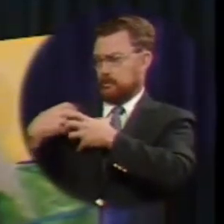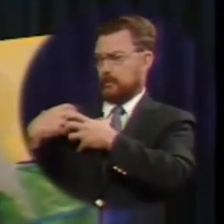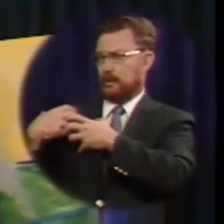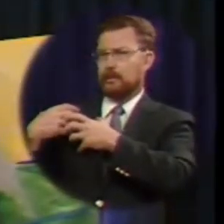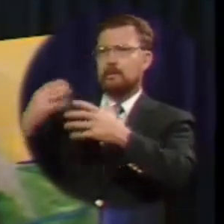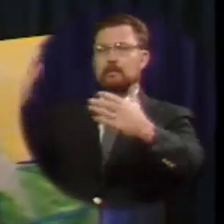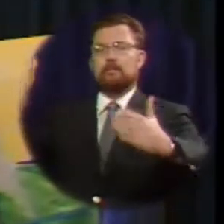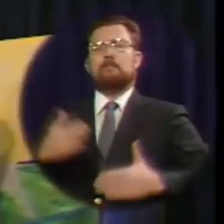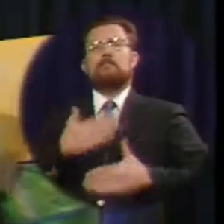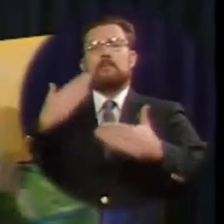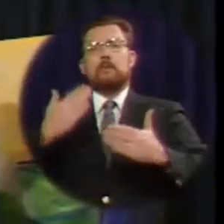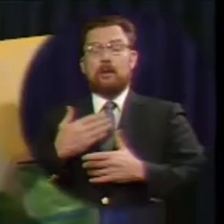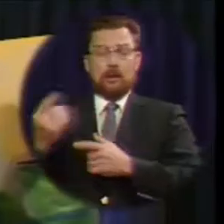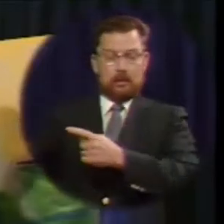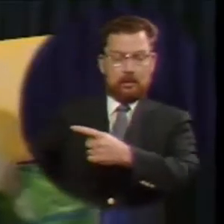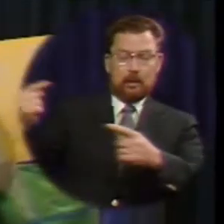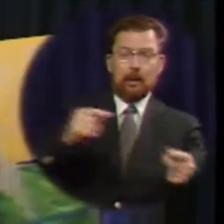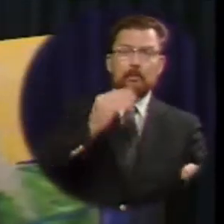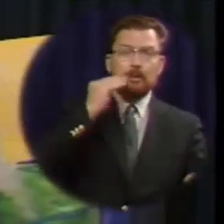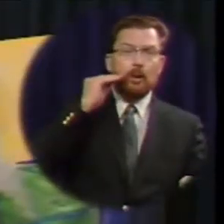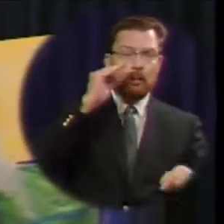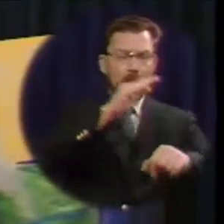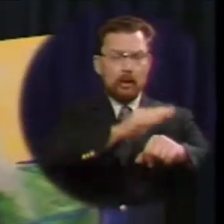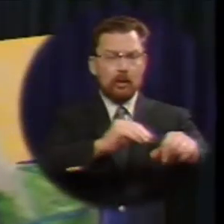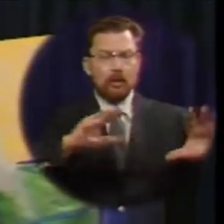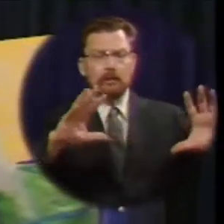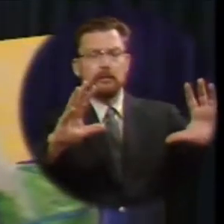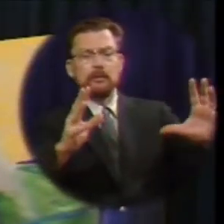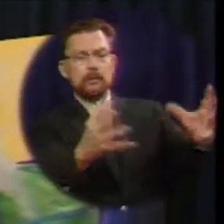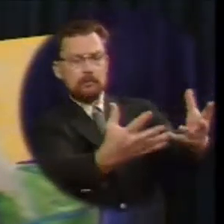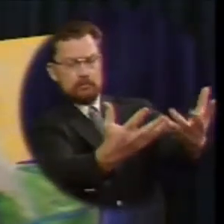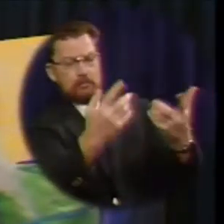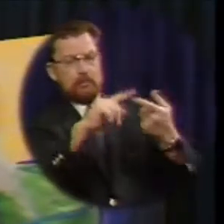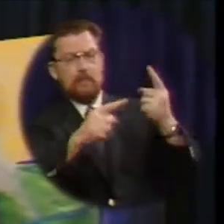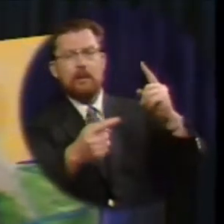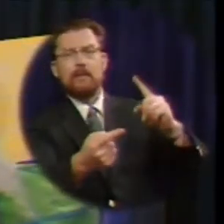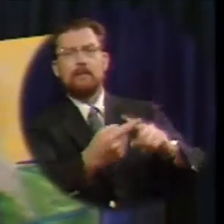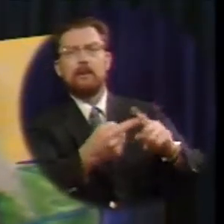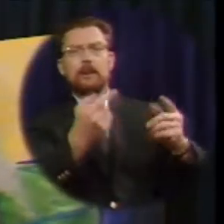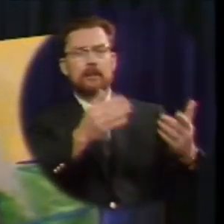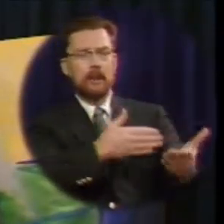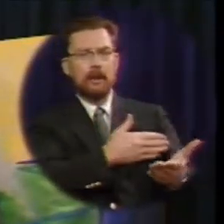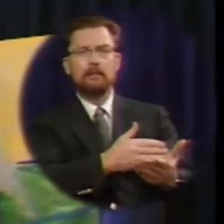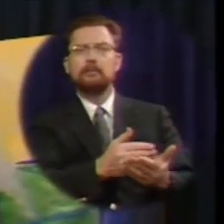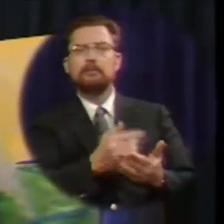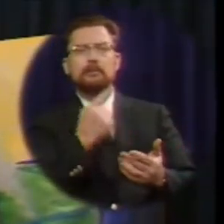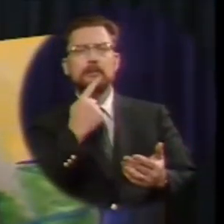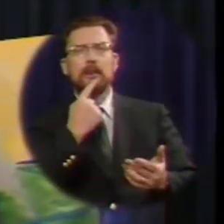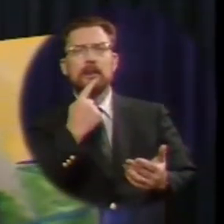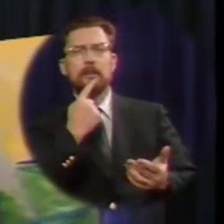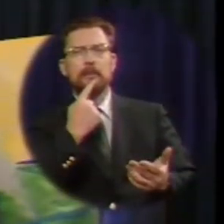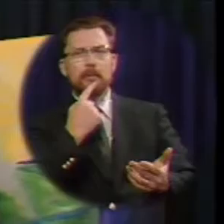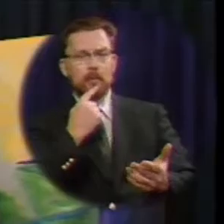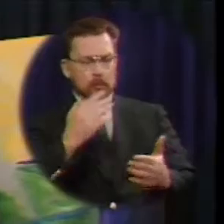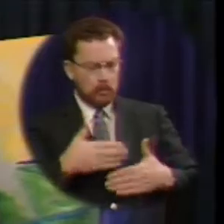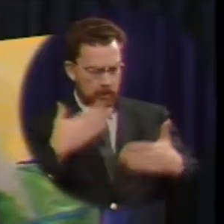and when he comes home he calls together his friends and neighbors saying unto them rejoice with me